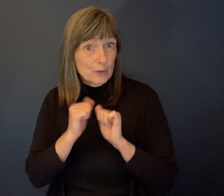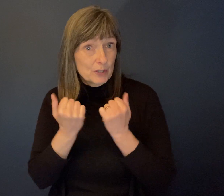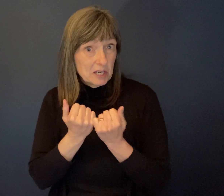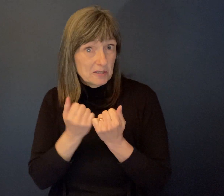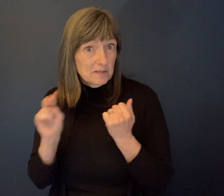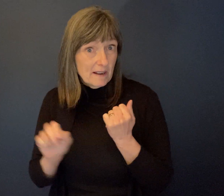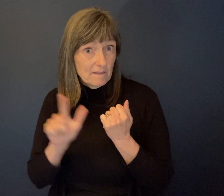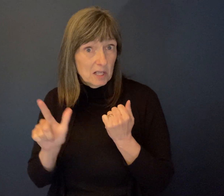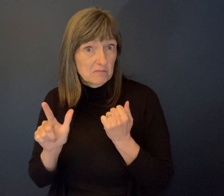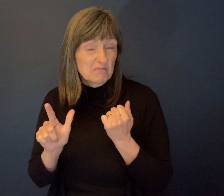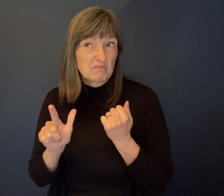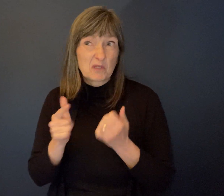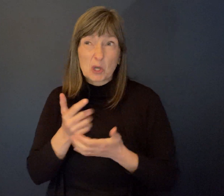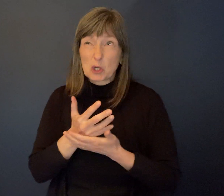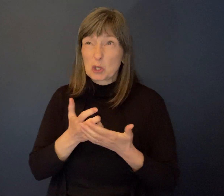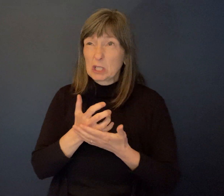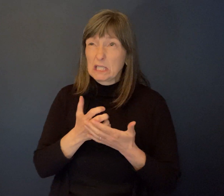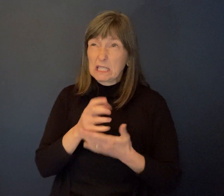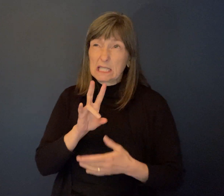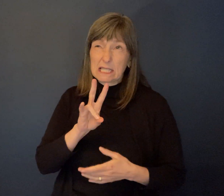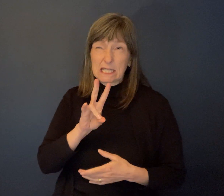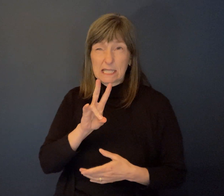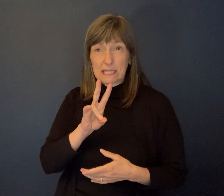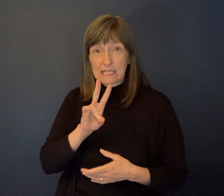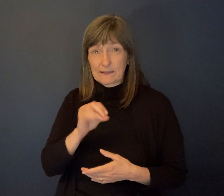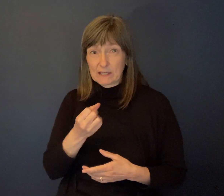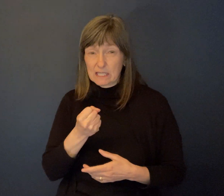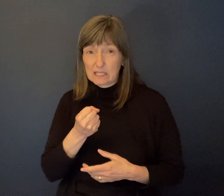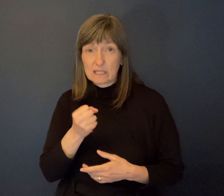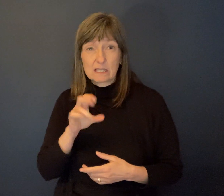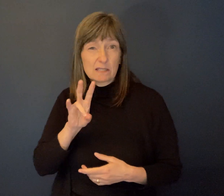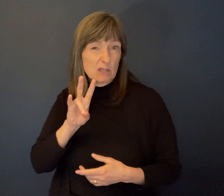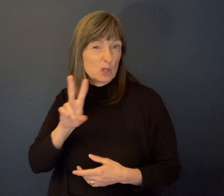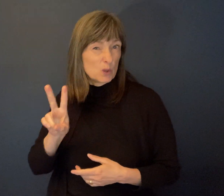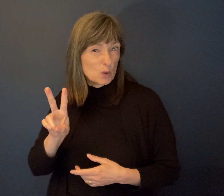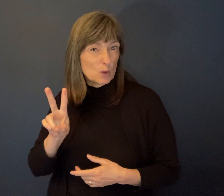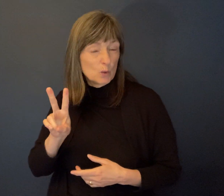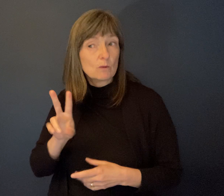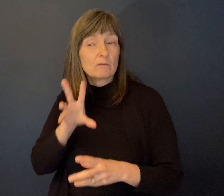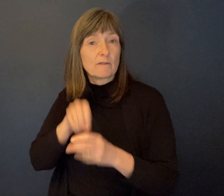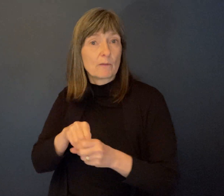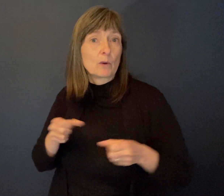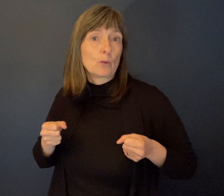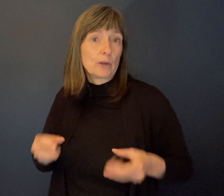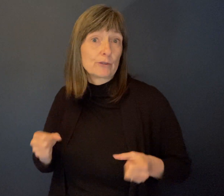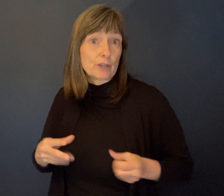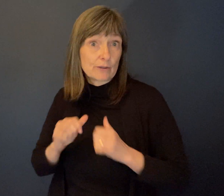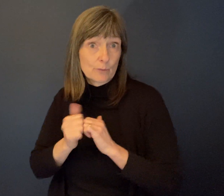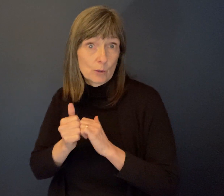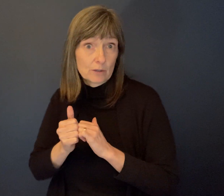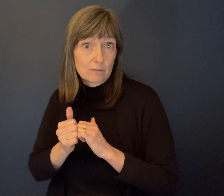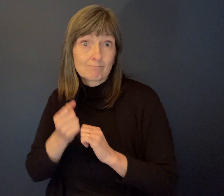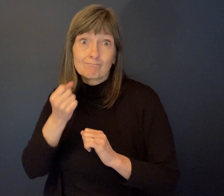early seven days. 1972 was my first venture into wheelchair sports. Now I had never been involved in sport before.